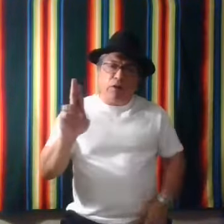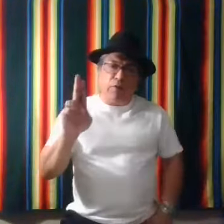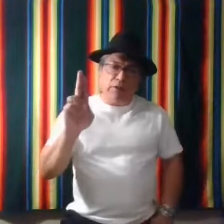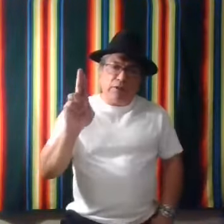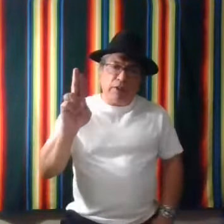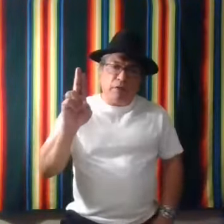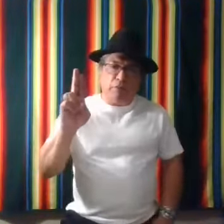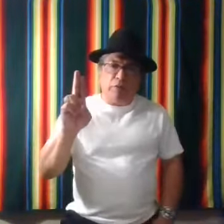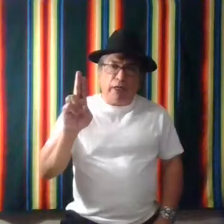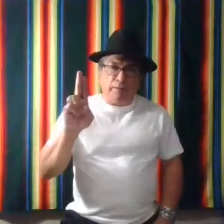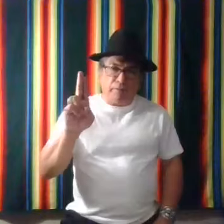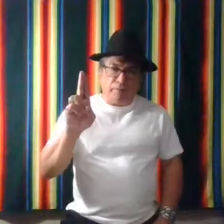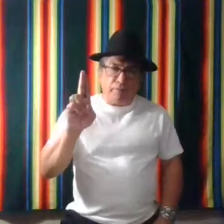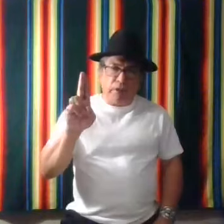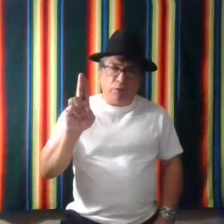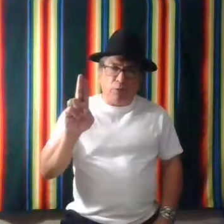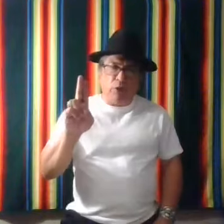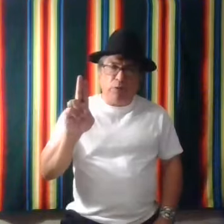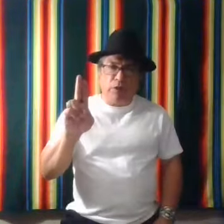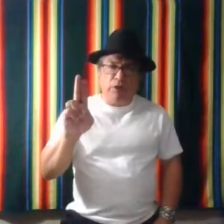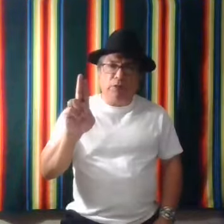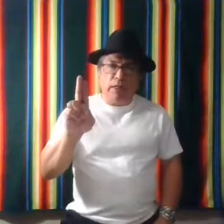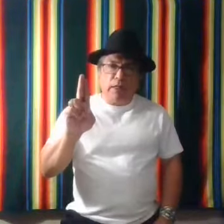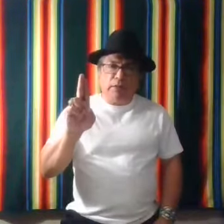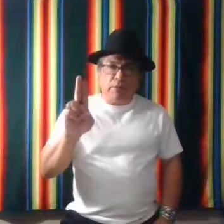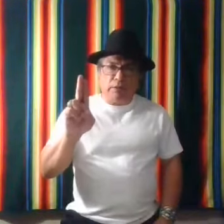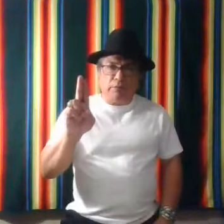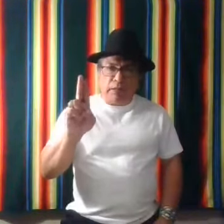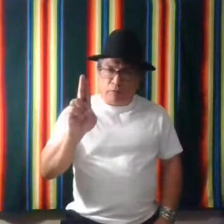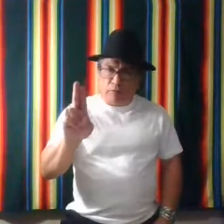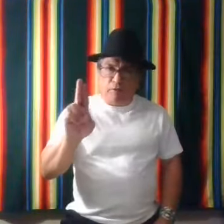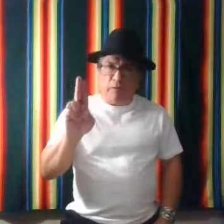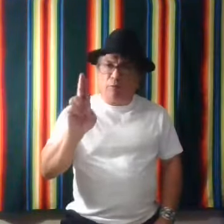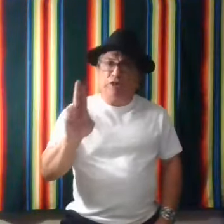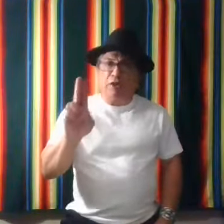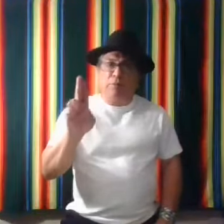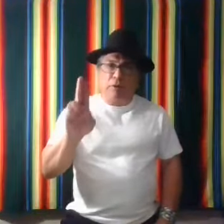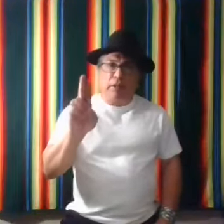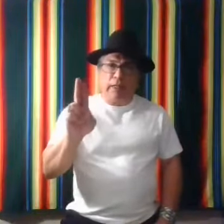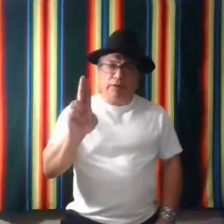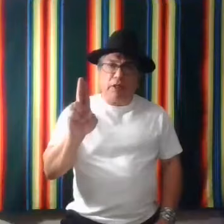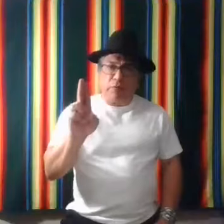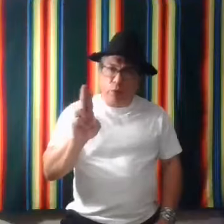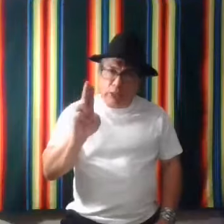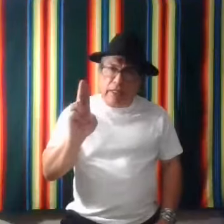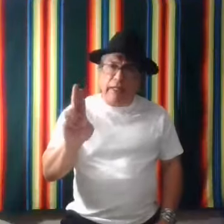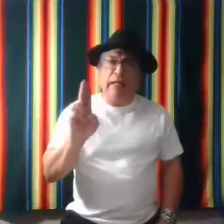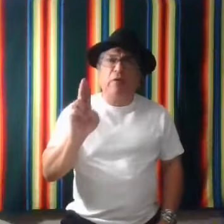know, this is a sign for friend. That's what we always want to do is, is, is make, develop friendships and stuff where we can connect